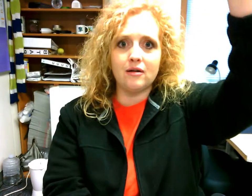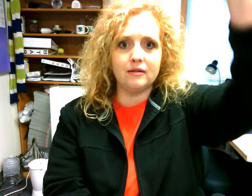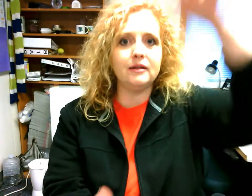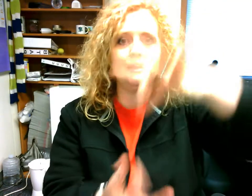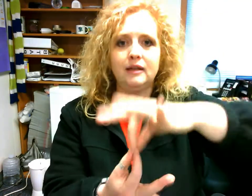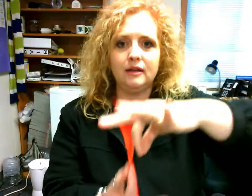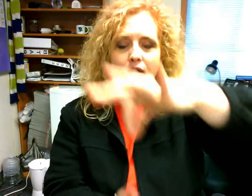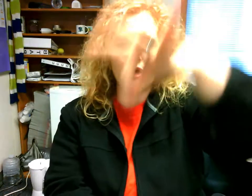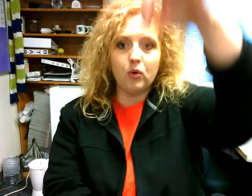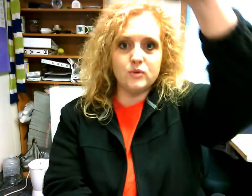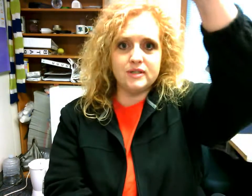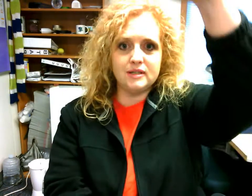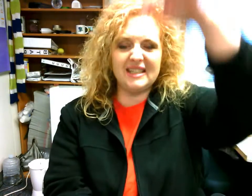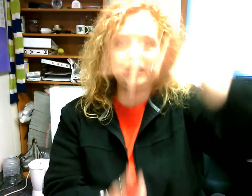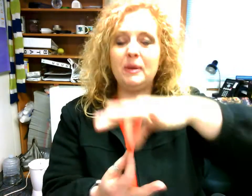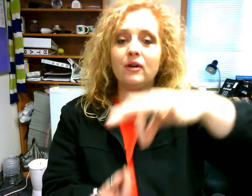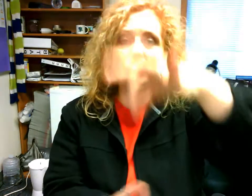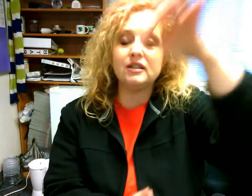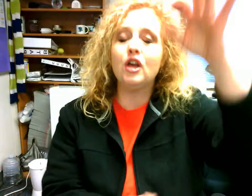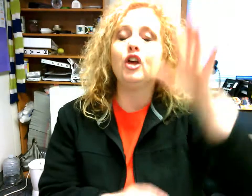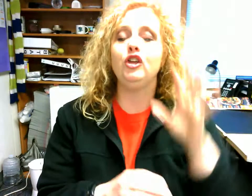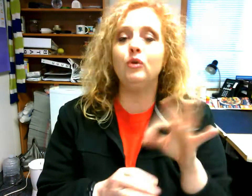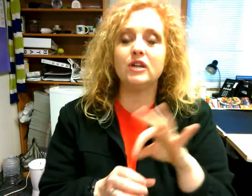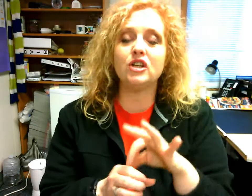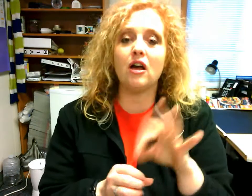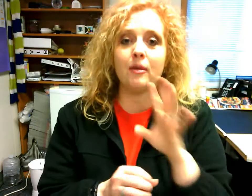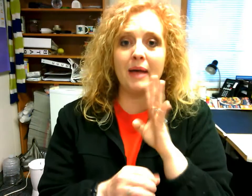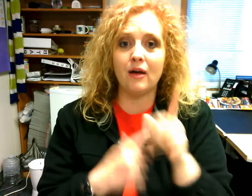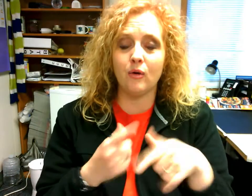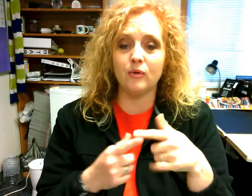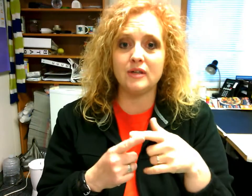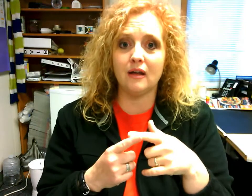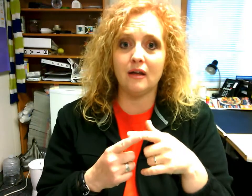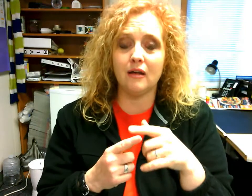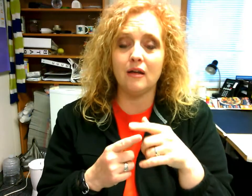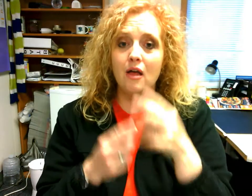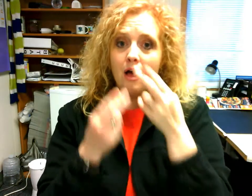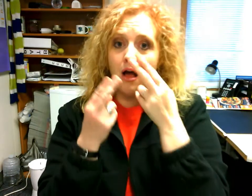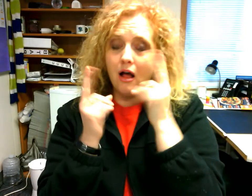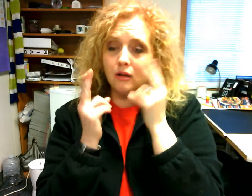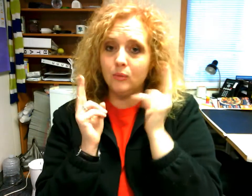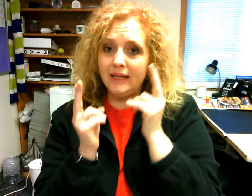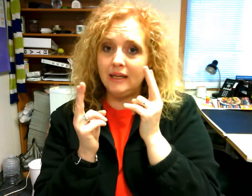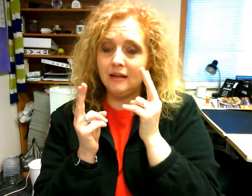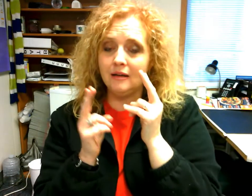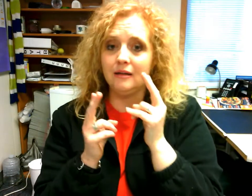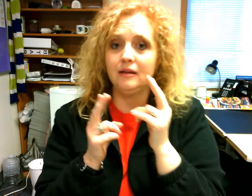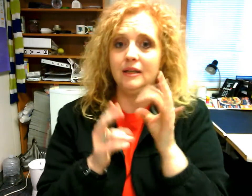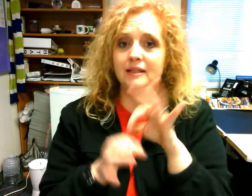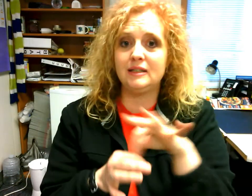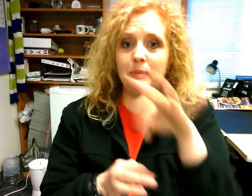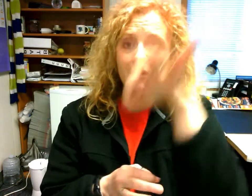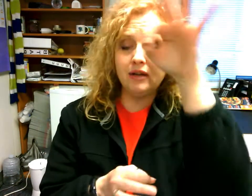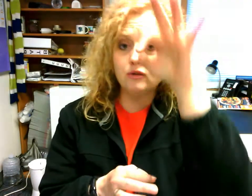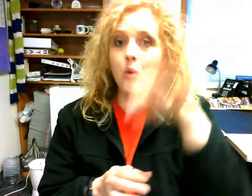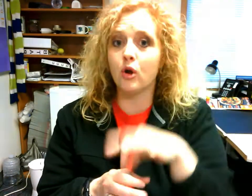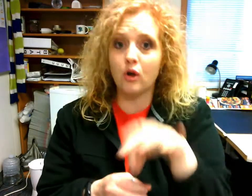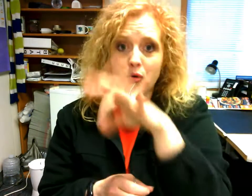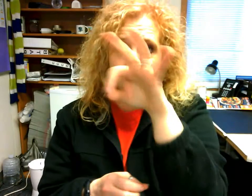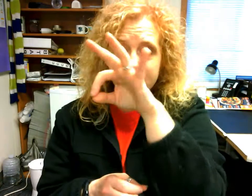ghost spirit you can talk about uh Halloween spirit or ghosts